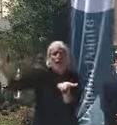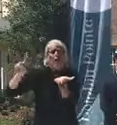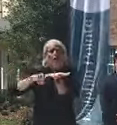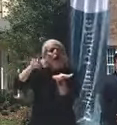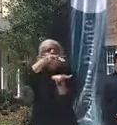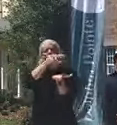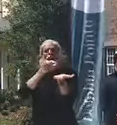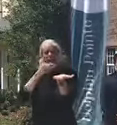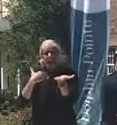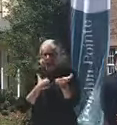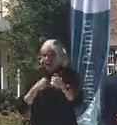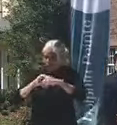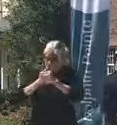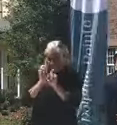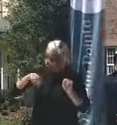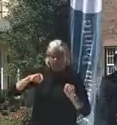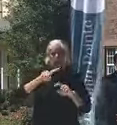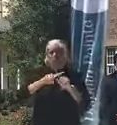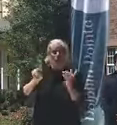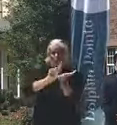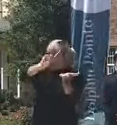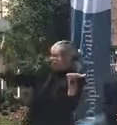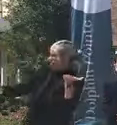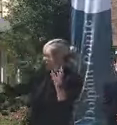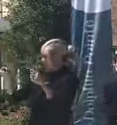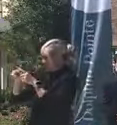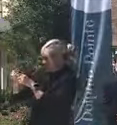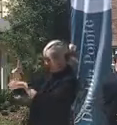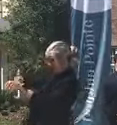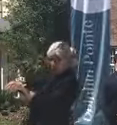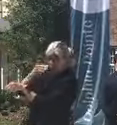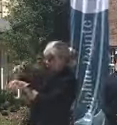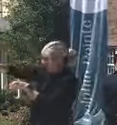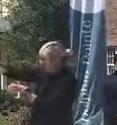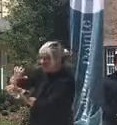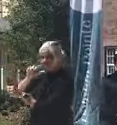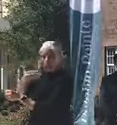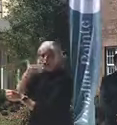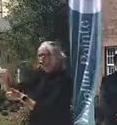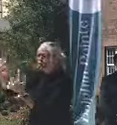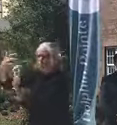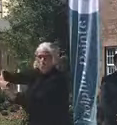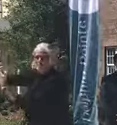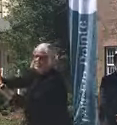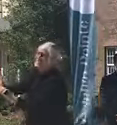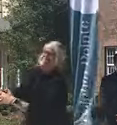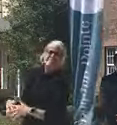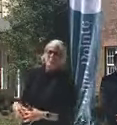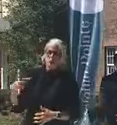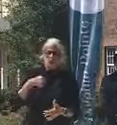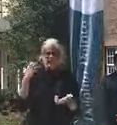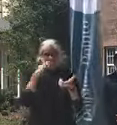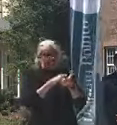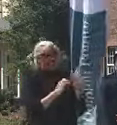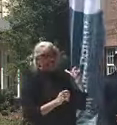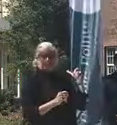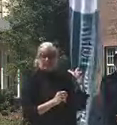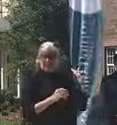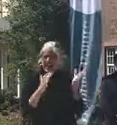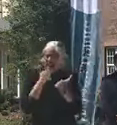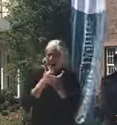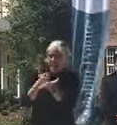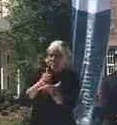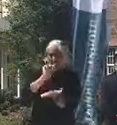the facility of their residents. And so this partnership with Dolphin Point is in line with our administration's efforts to protect